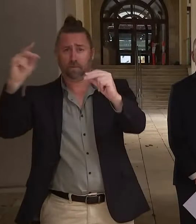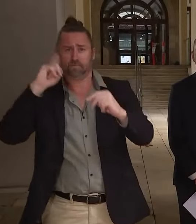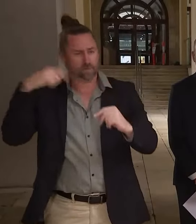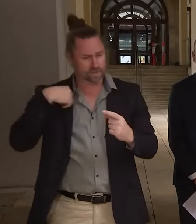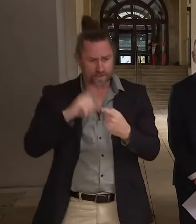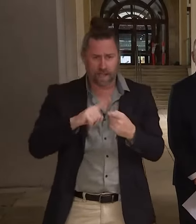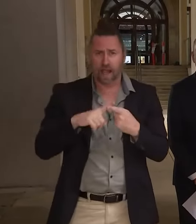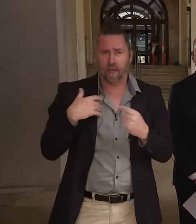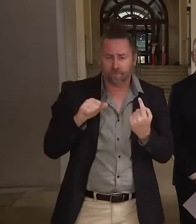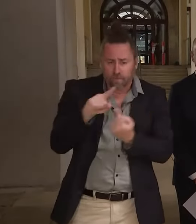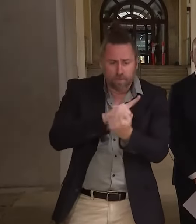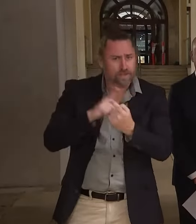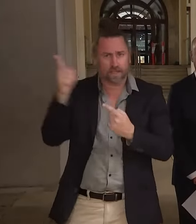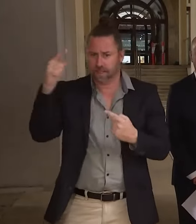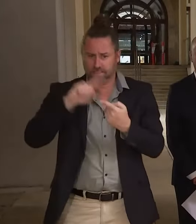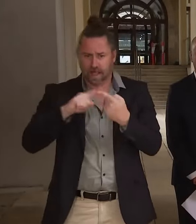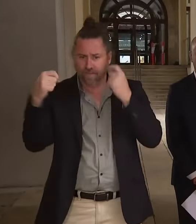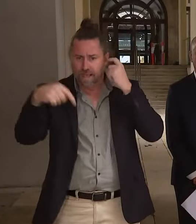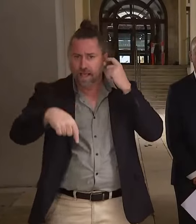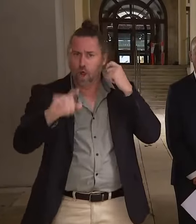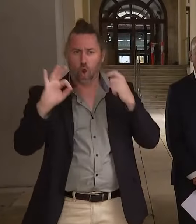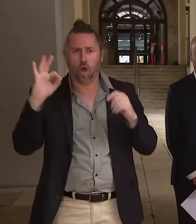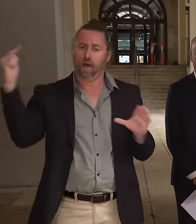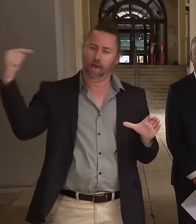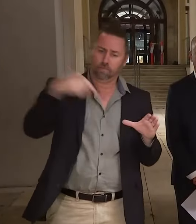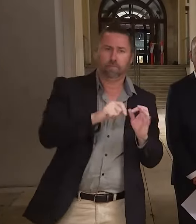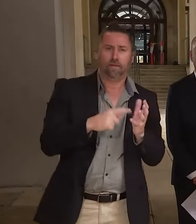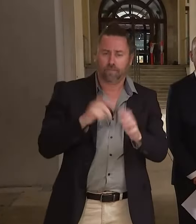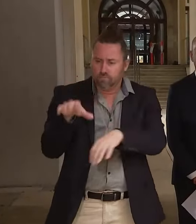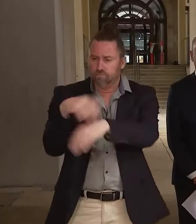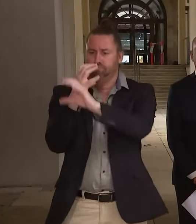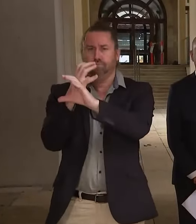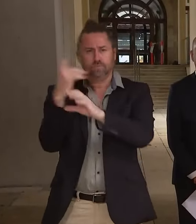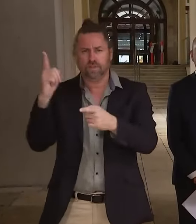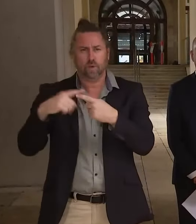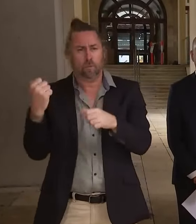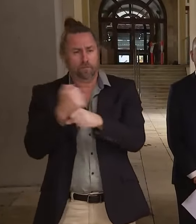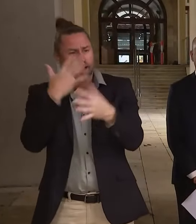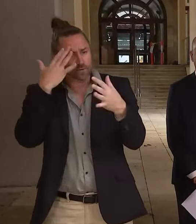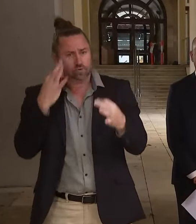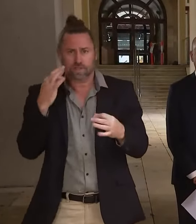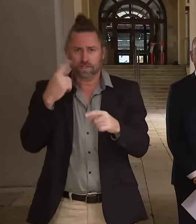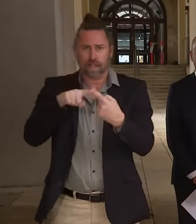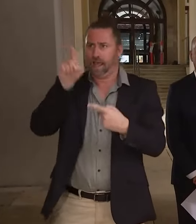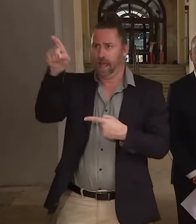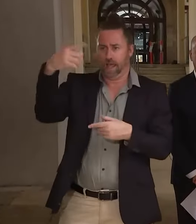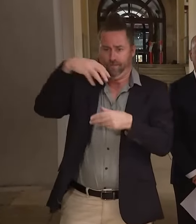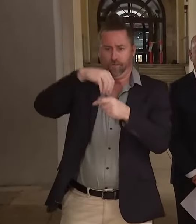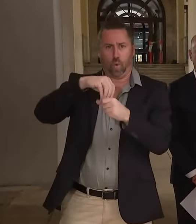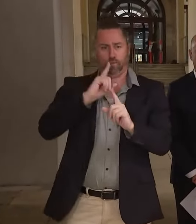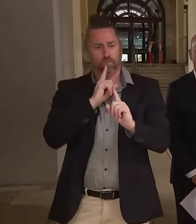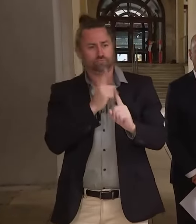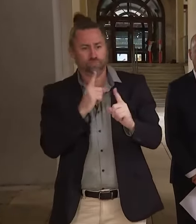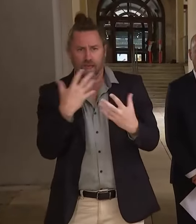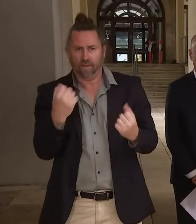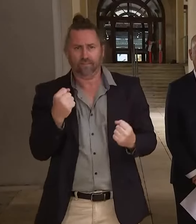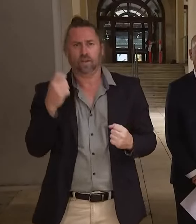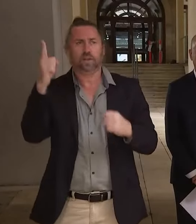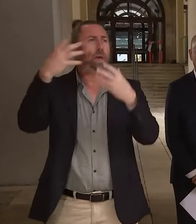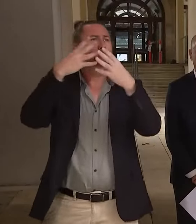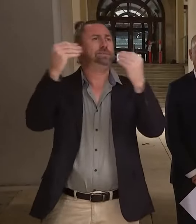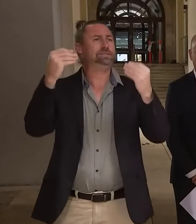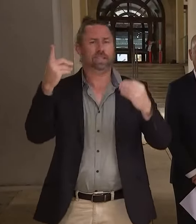been at briefings and he has been involved in decision-making. So it's just not accurate to say that he has been missing in action.